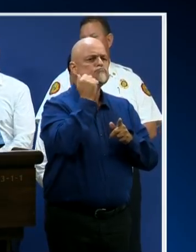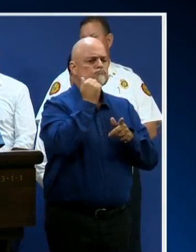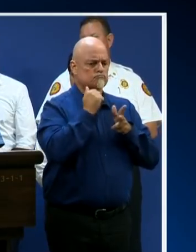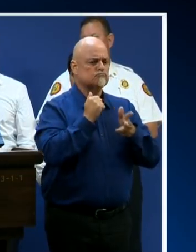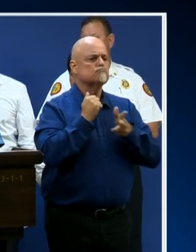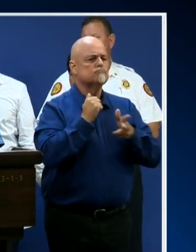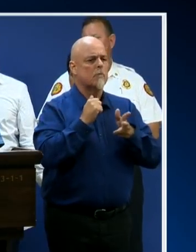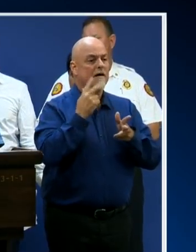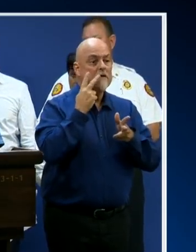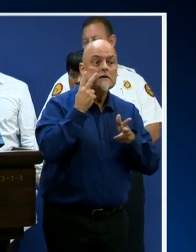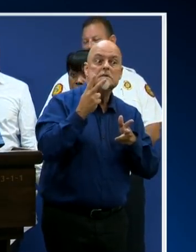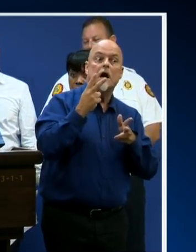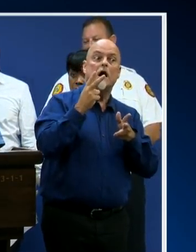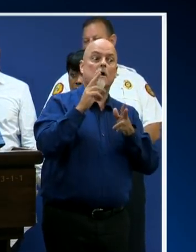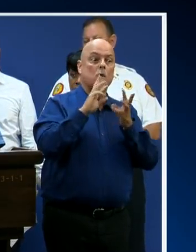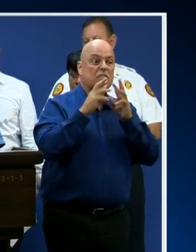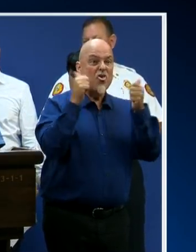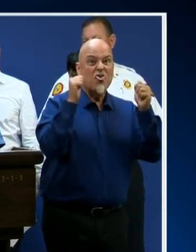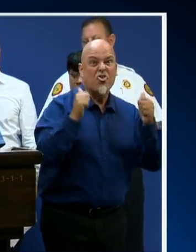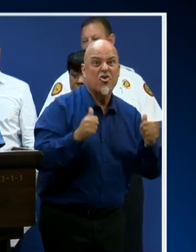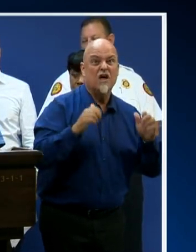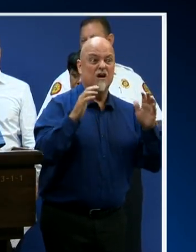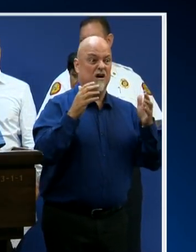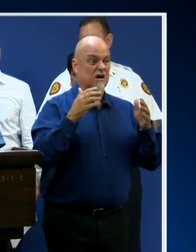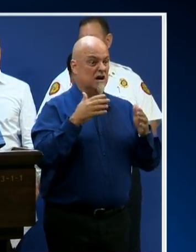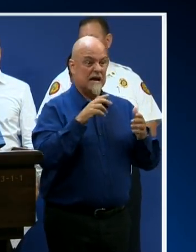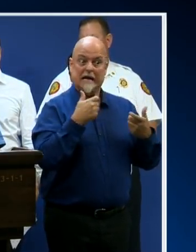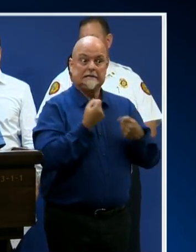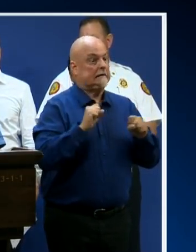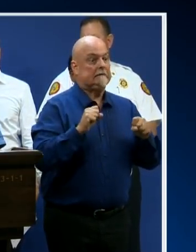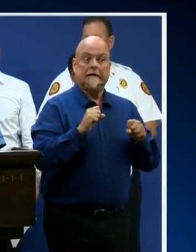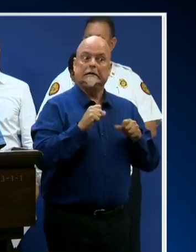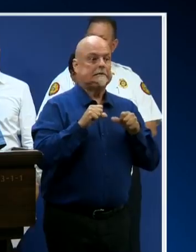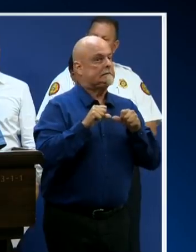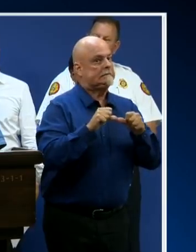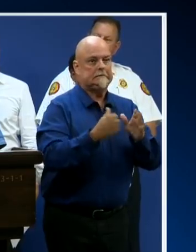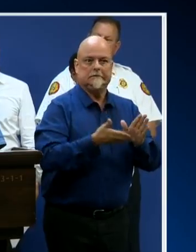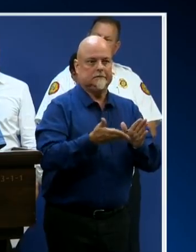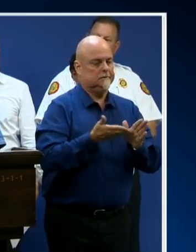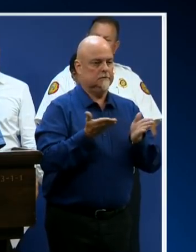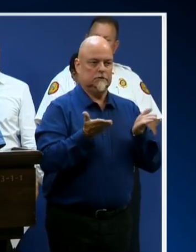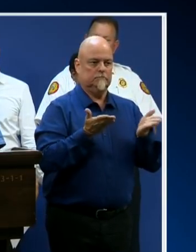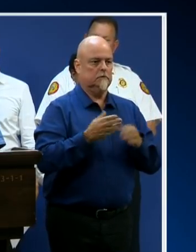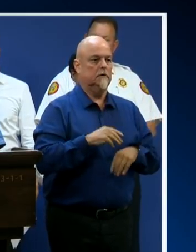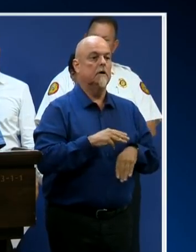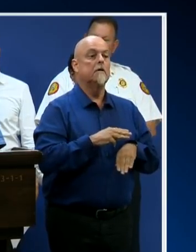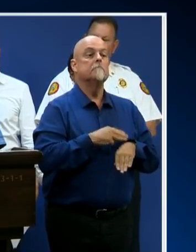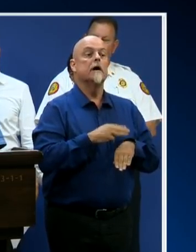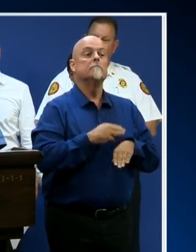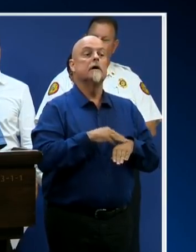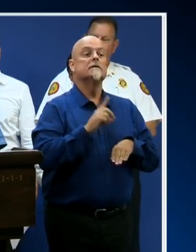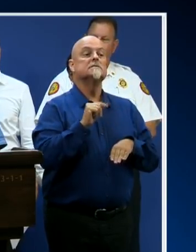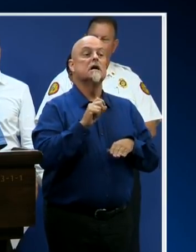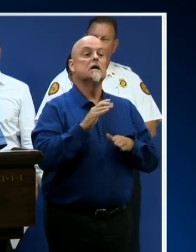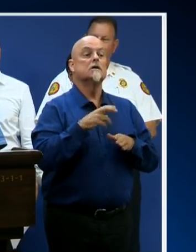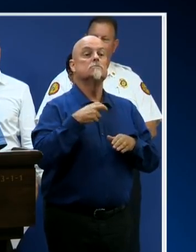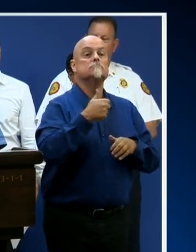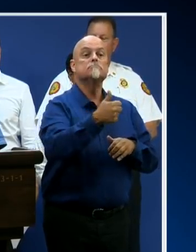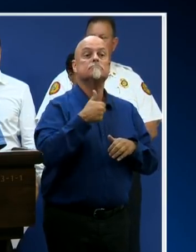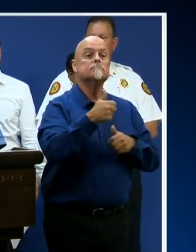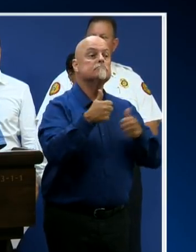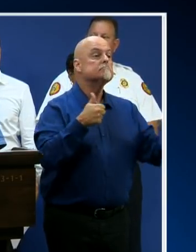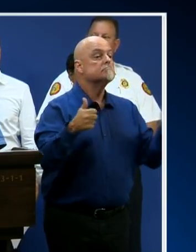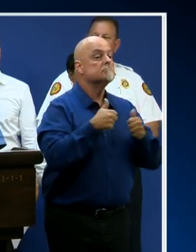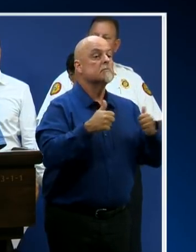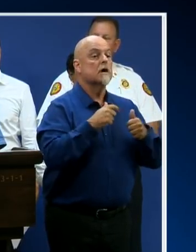permit safe operations of our vehicles. Miami-Dade Transit, Transit Services, Metro Bus, Metro Rail, and Metro Mover